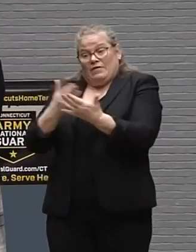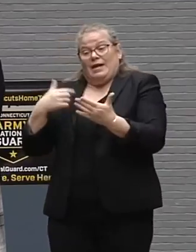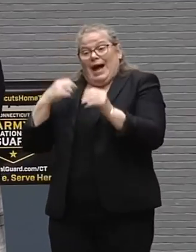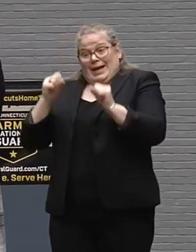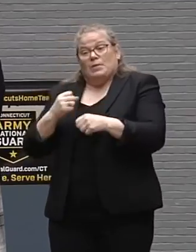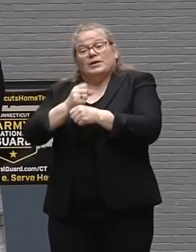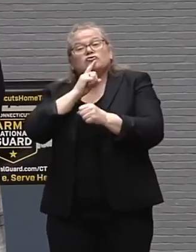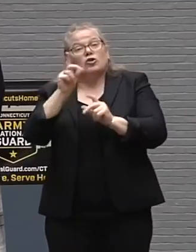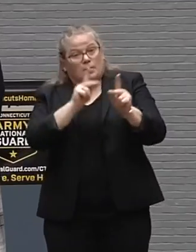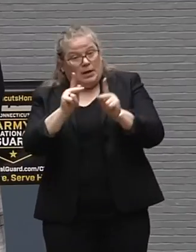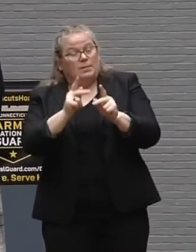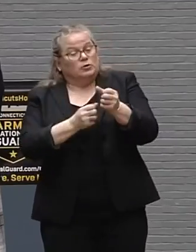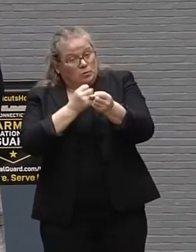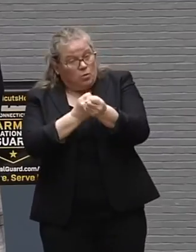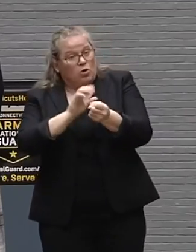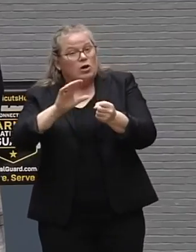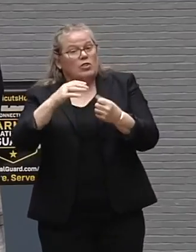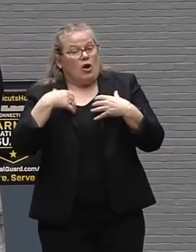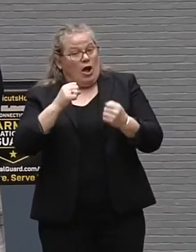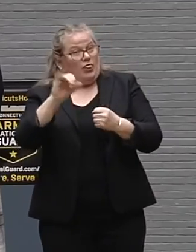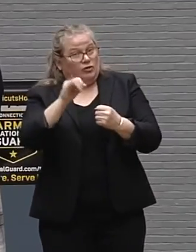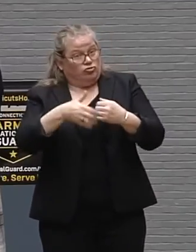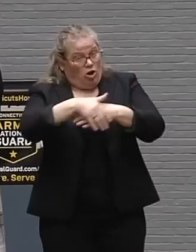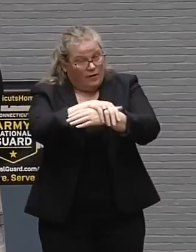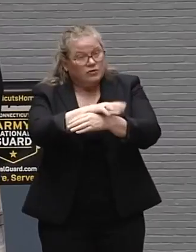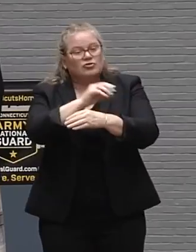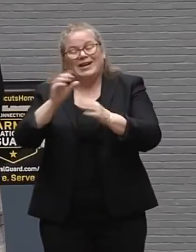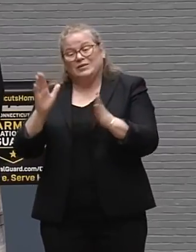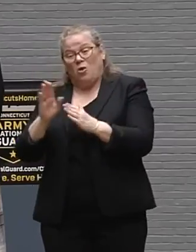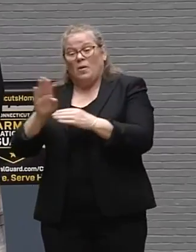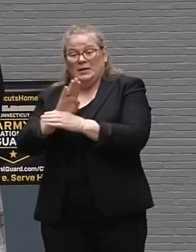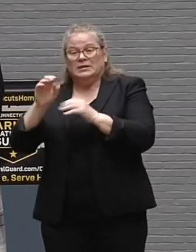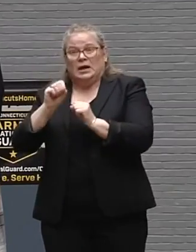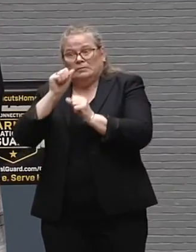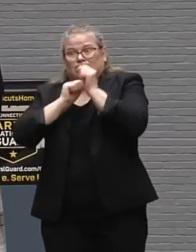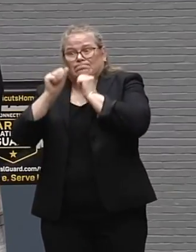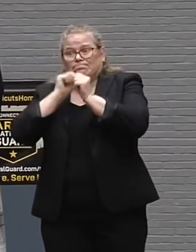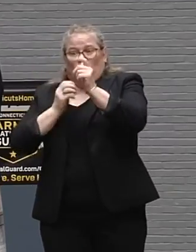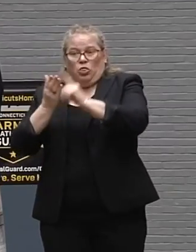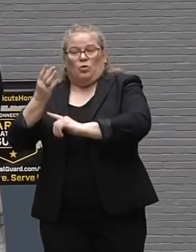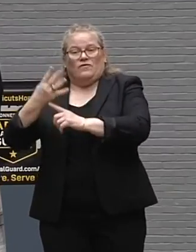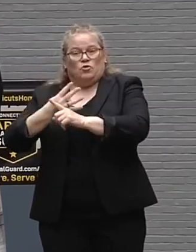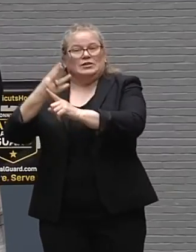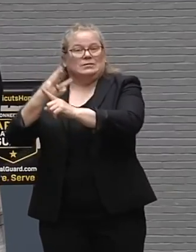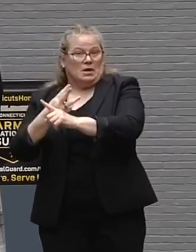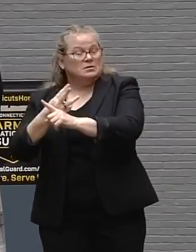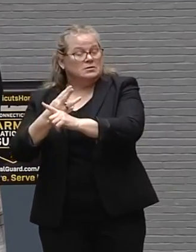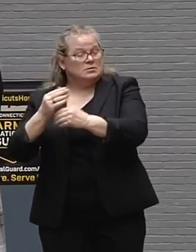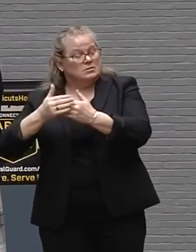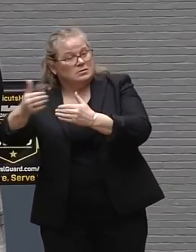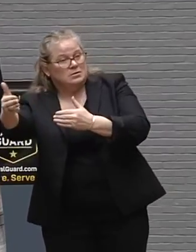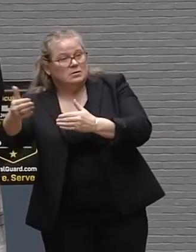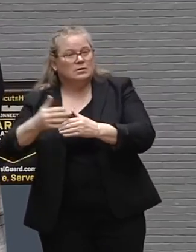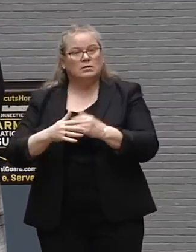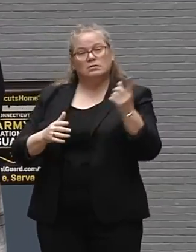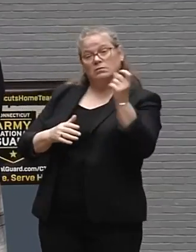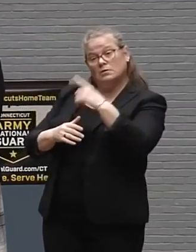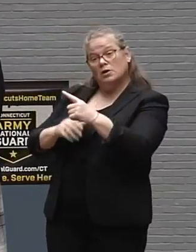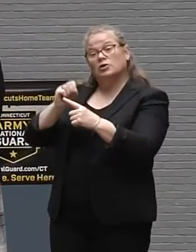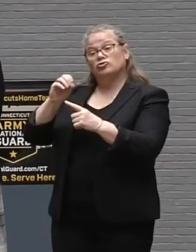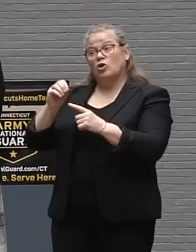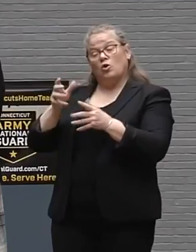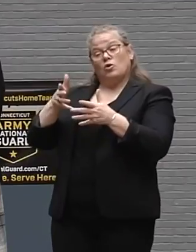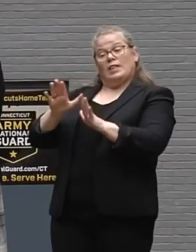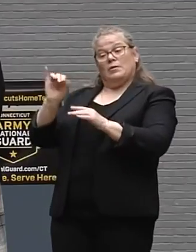and small business can power through what's going to be a tough four to six months. So you're leaving that decision up to the insurance companies? You won't be ordering that quite yet?